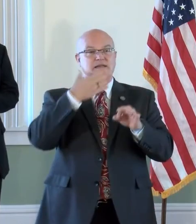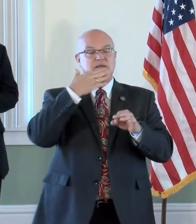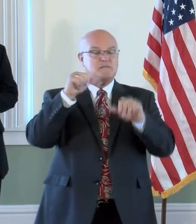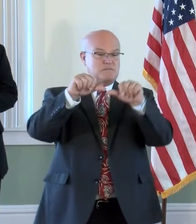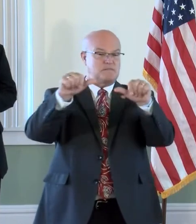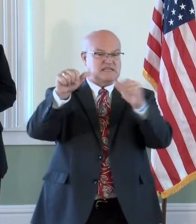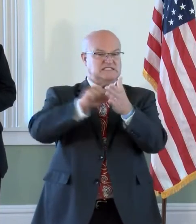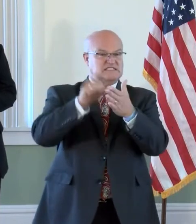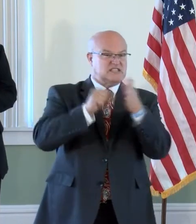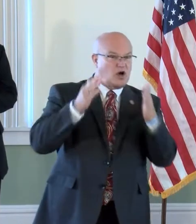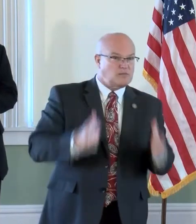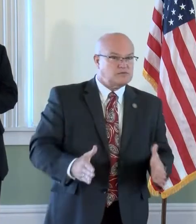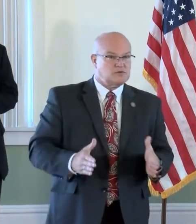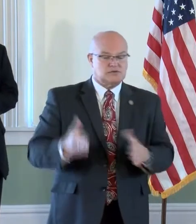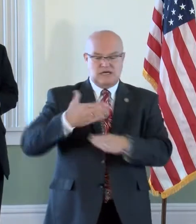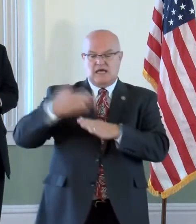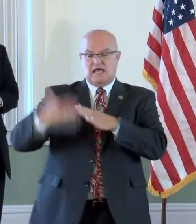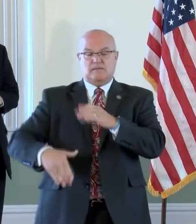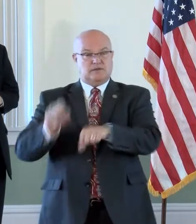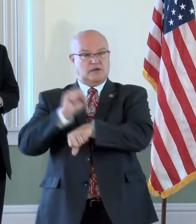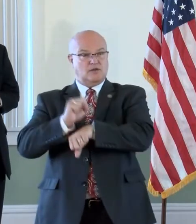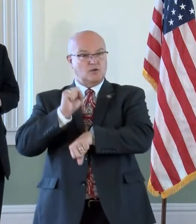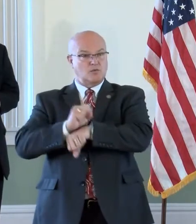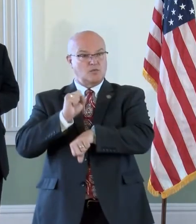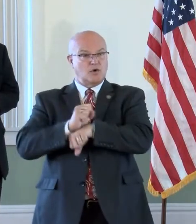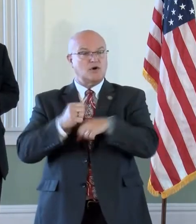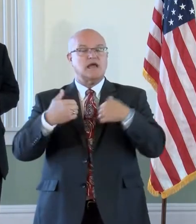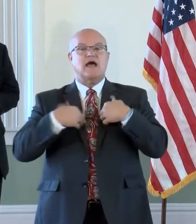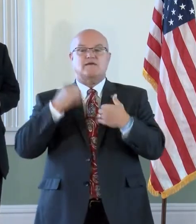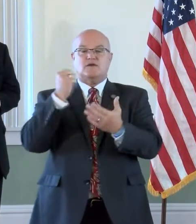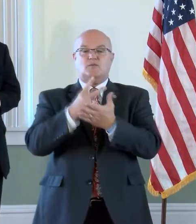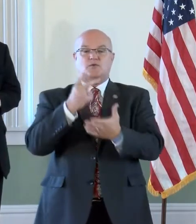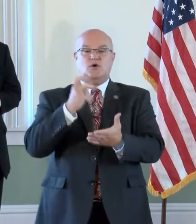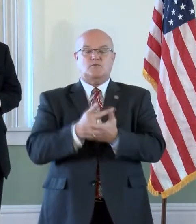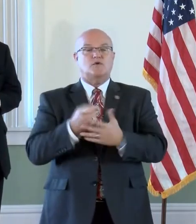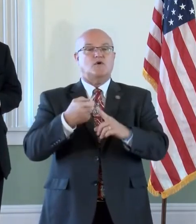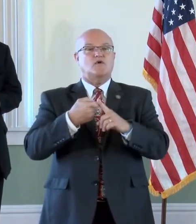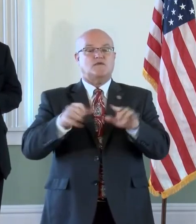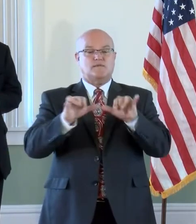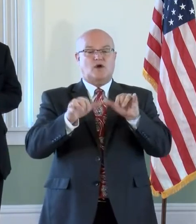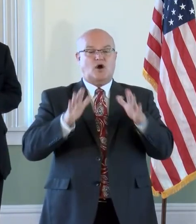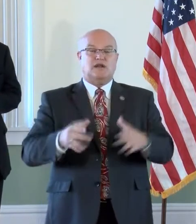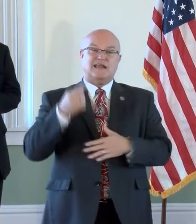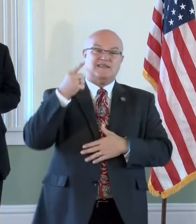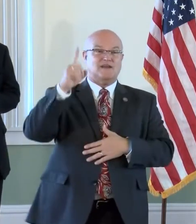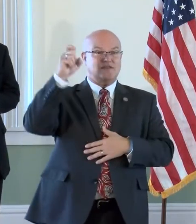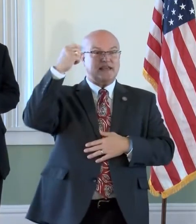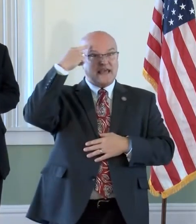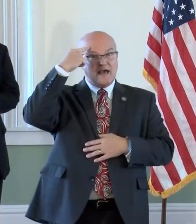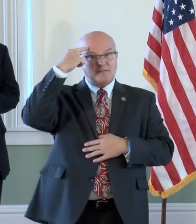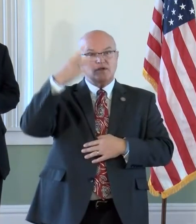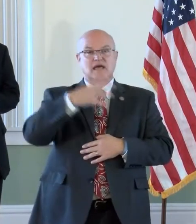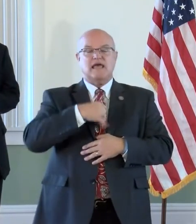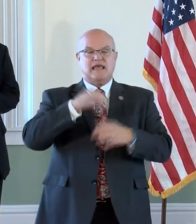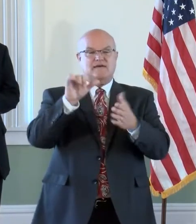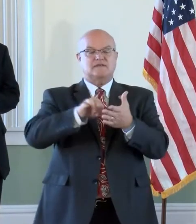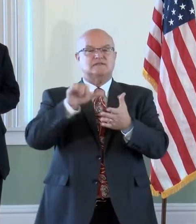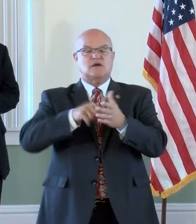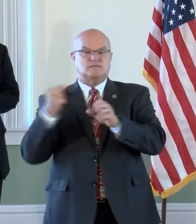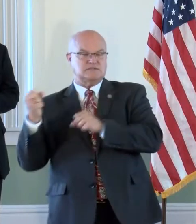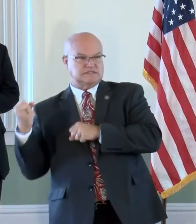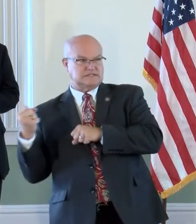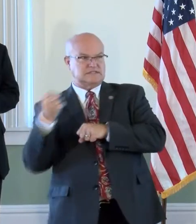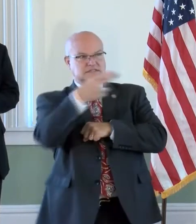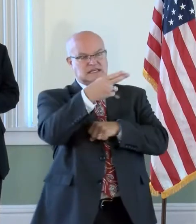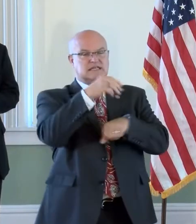sculptors, completing the work, having approval from the architect to the Capitol, and having a sculpture shipped and